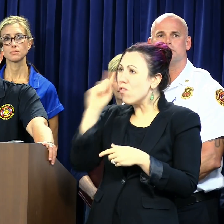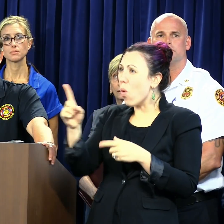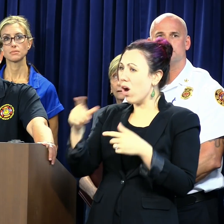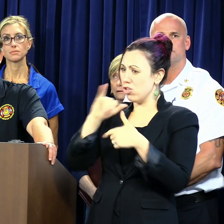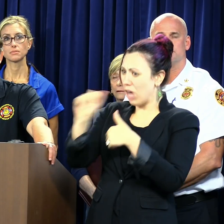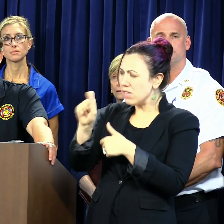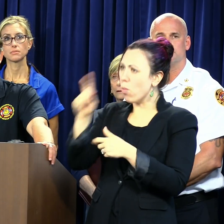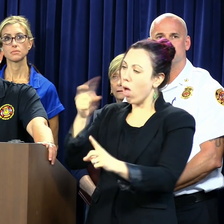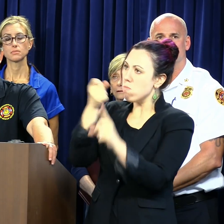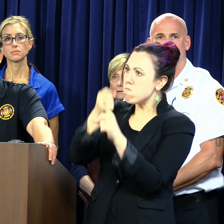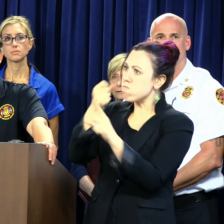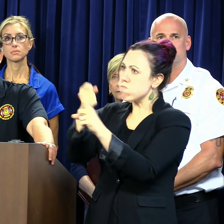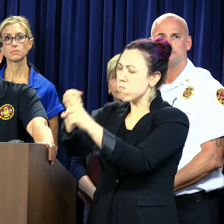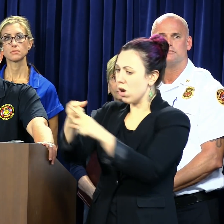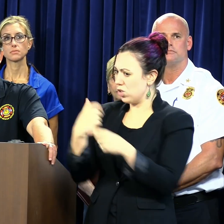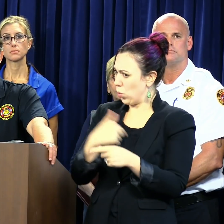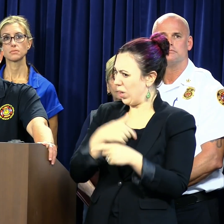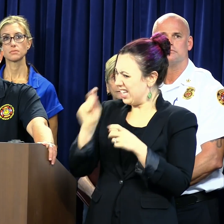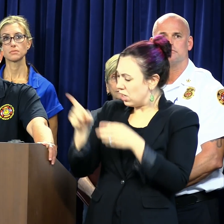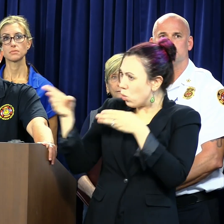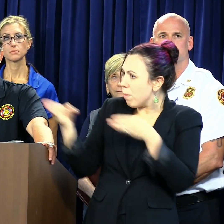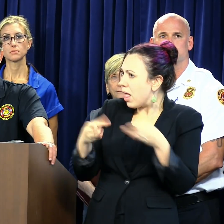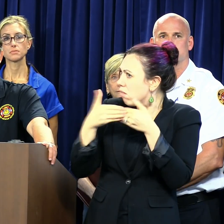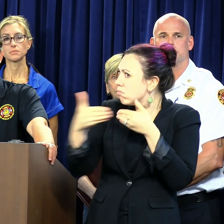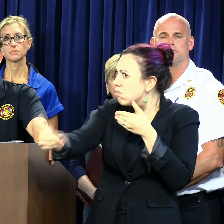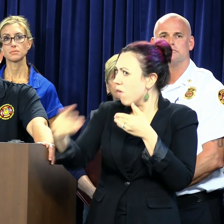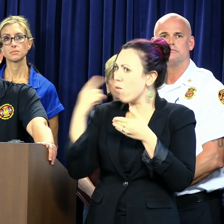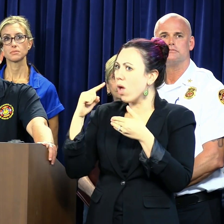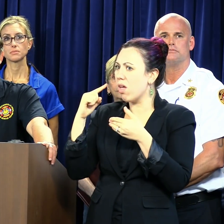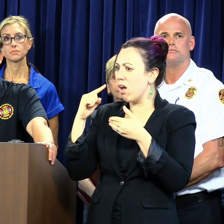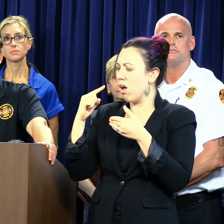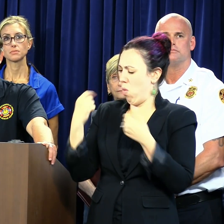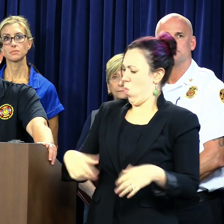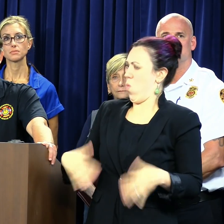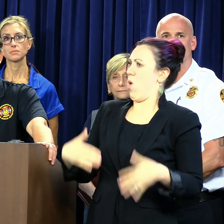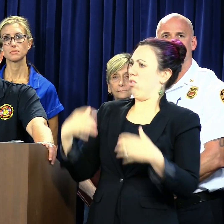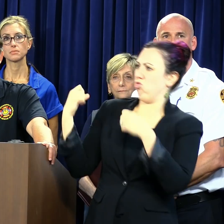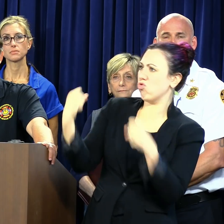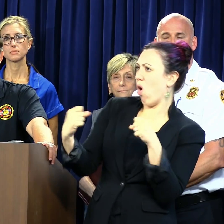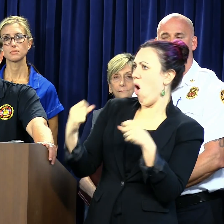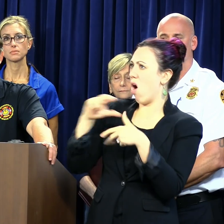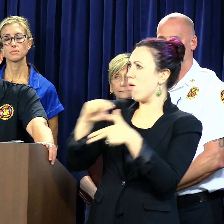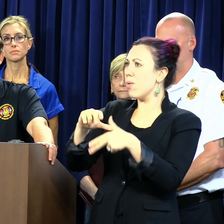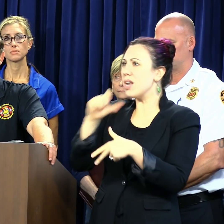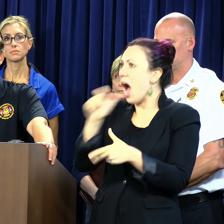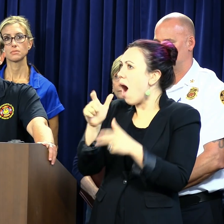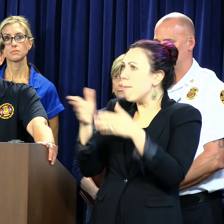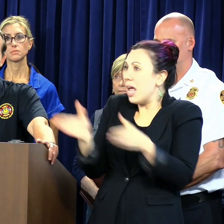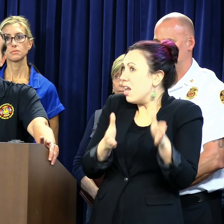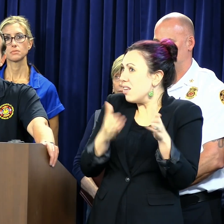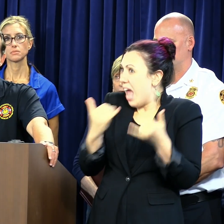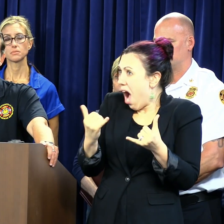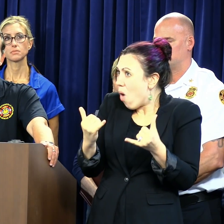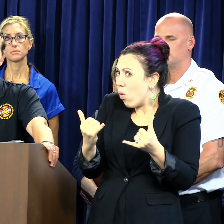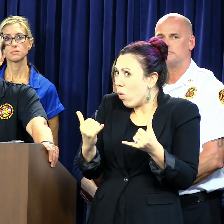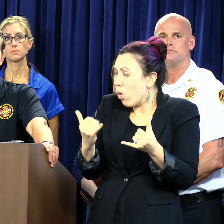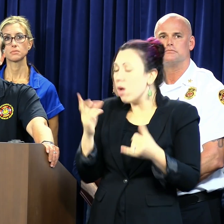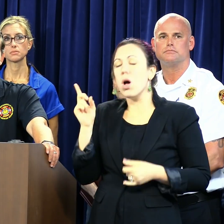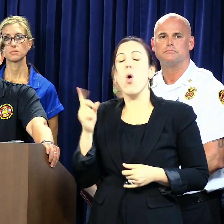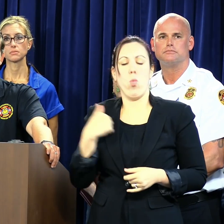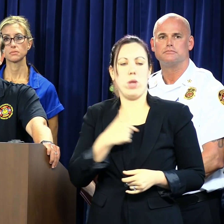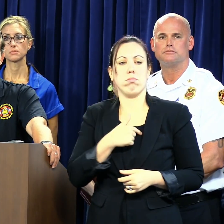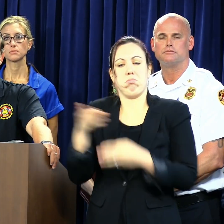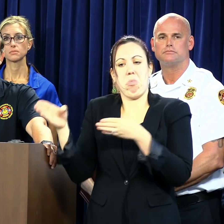planning? you know, going forward, do we need to plan for these storms and the budget in a way that we're not doing currently? Well, we're prepared.